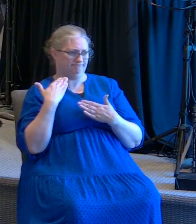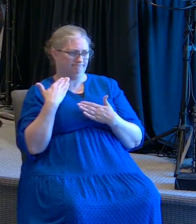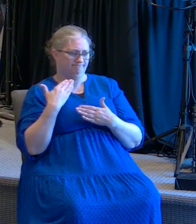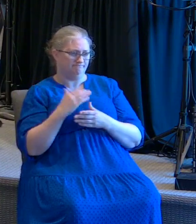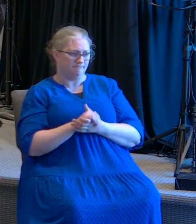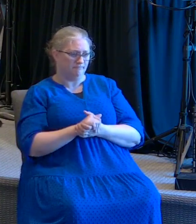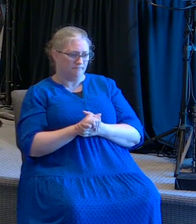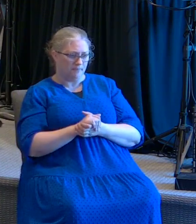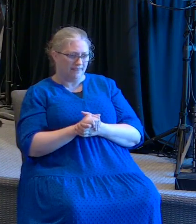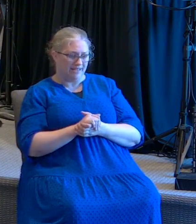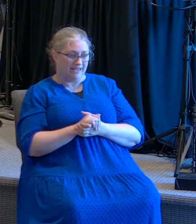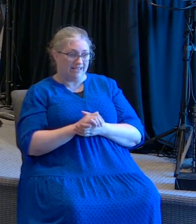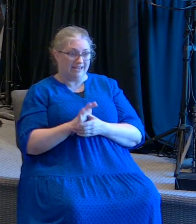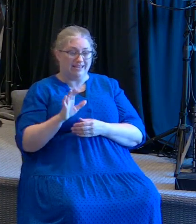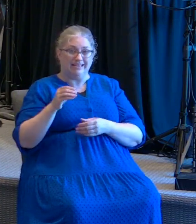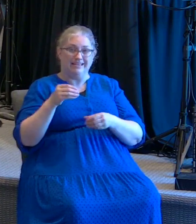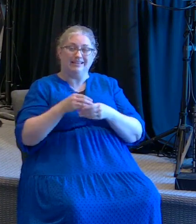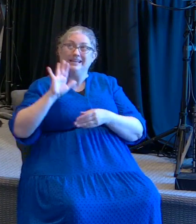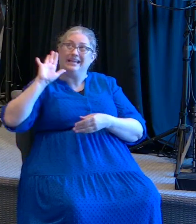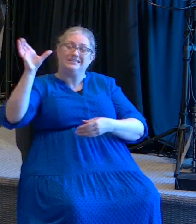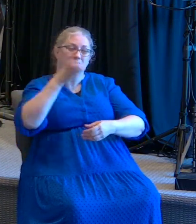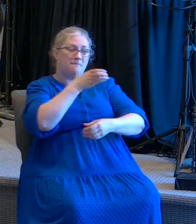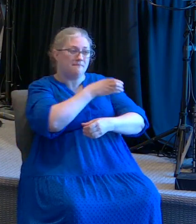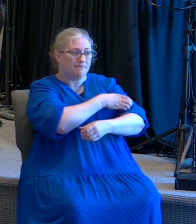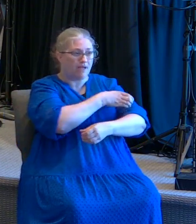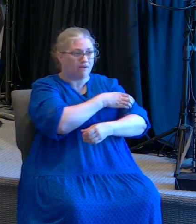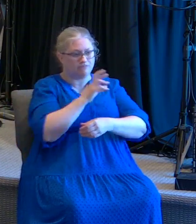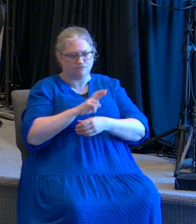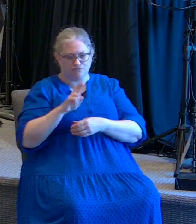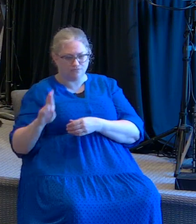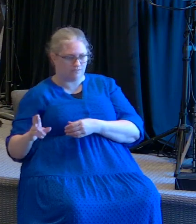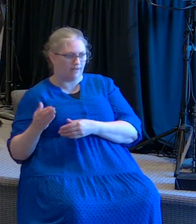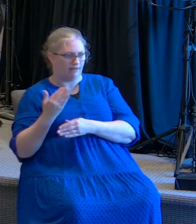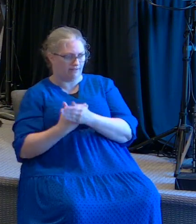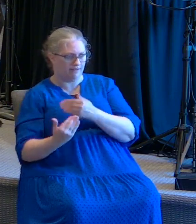And at His right hand are pleasures forevermore.